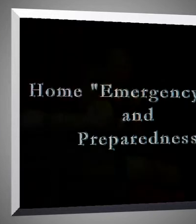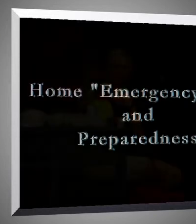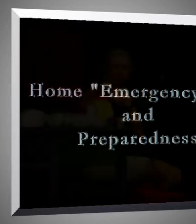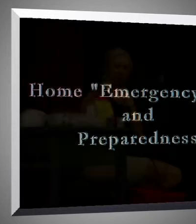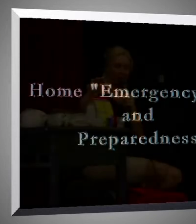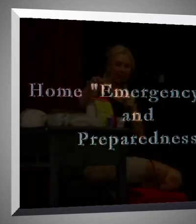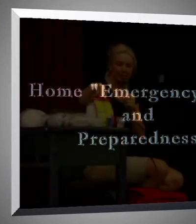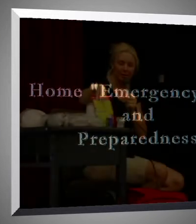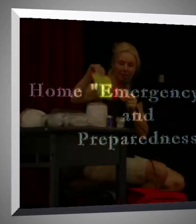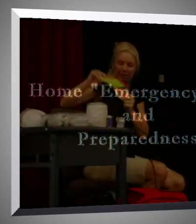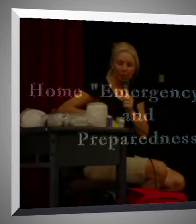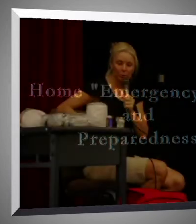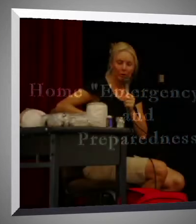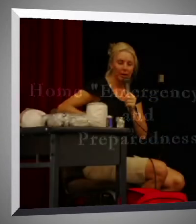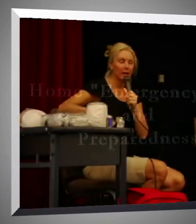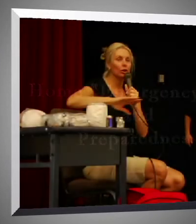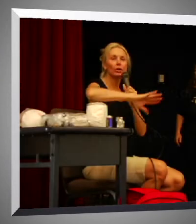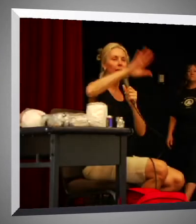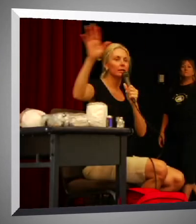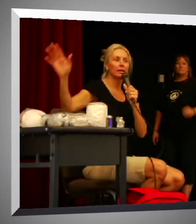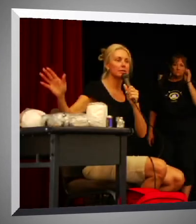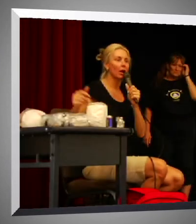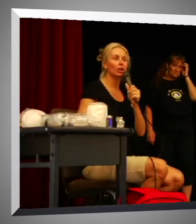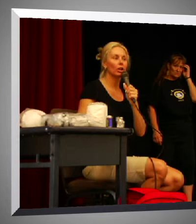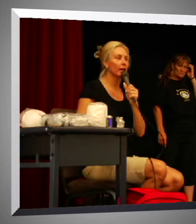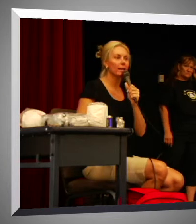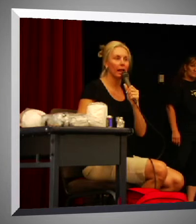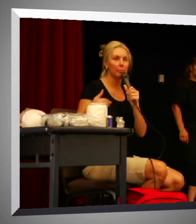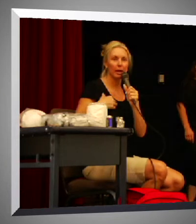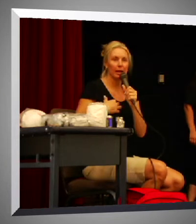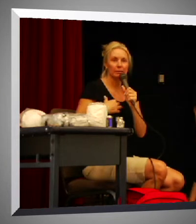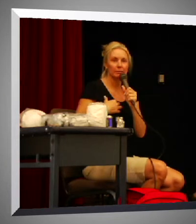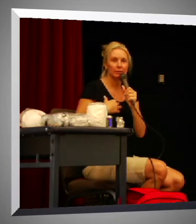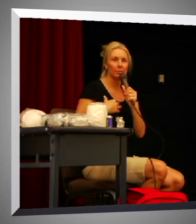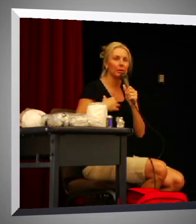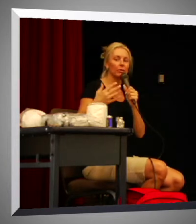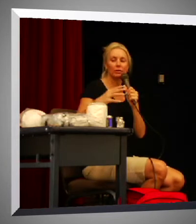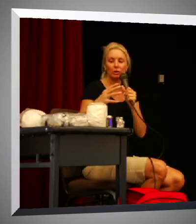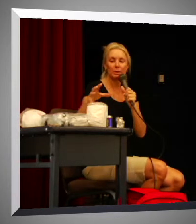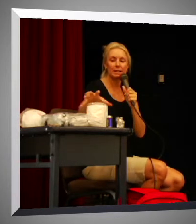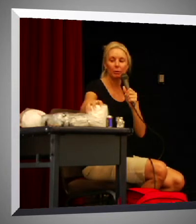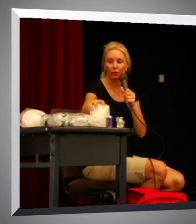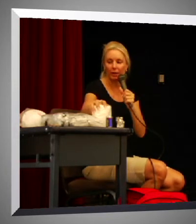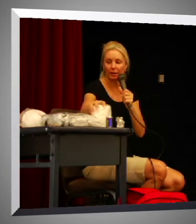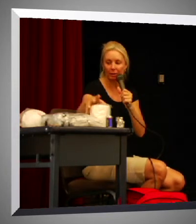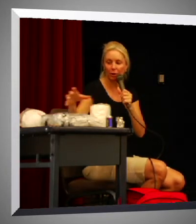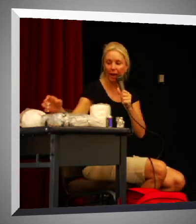Assemble that kit. Now, your kit is not going to look anything like my kit. I mean, there could be similar things. I'm going to